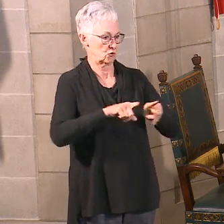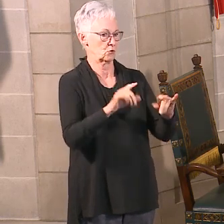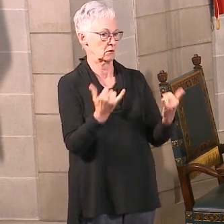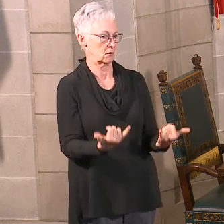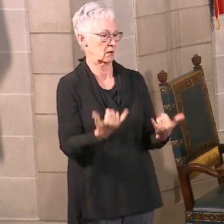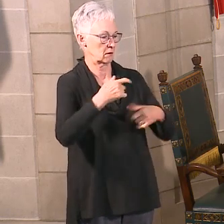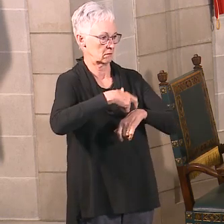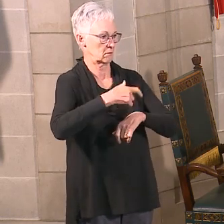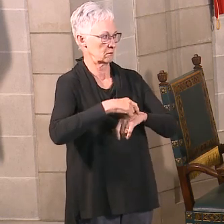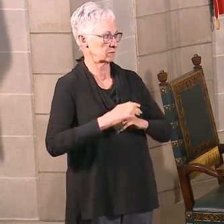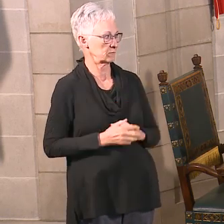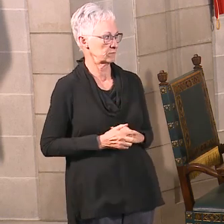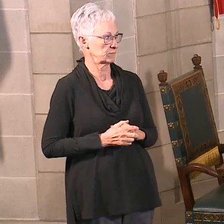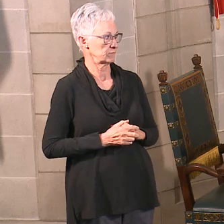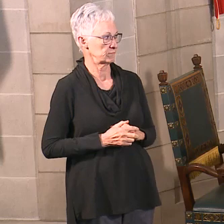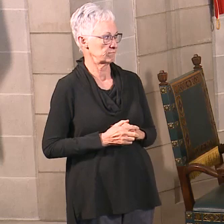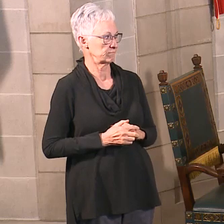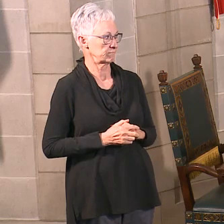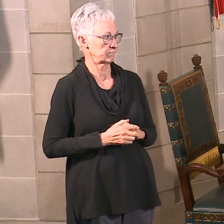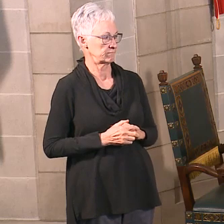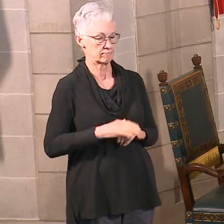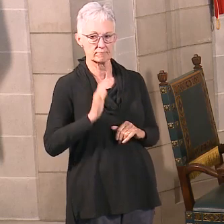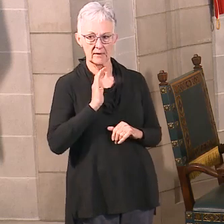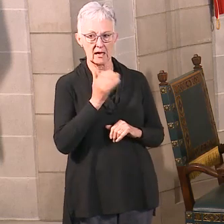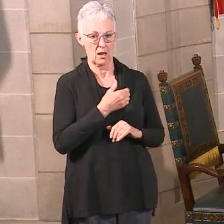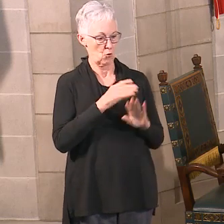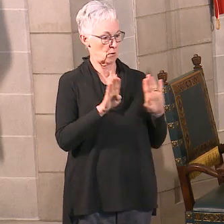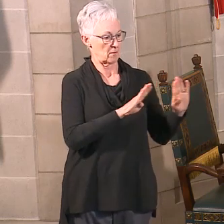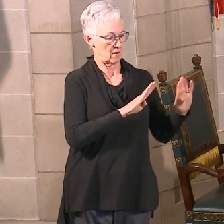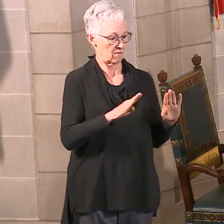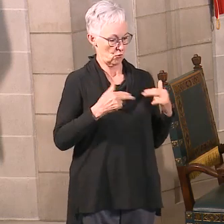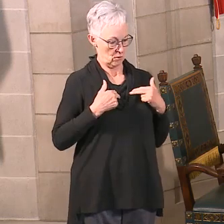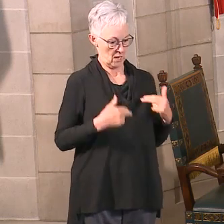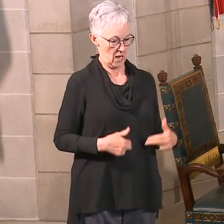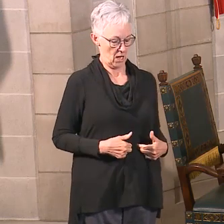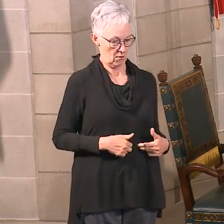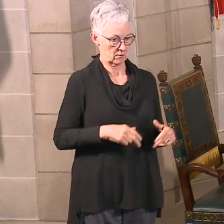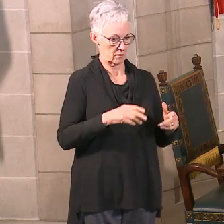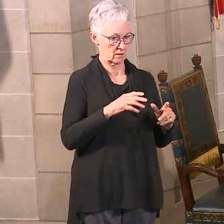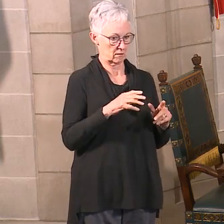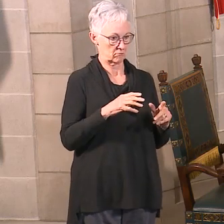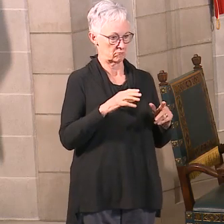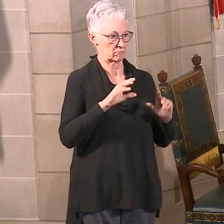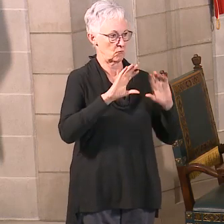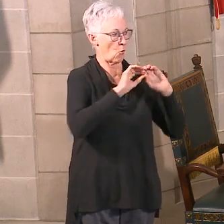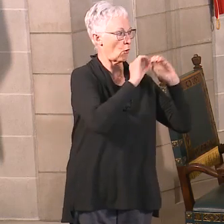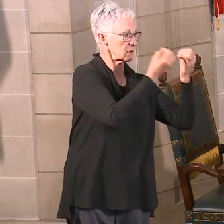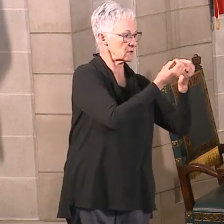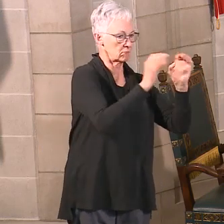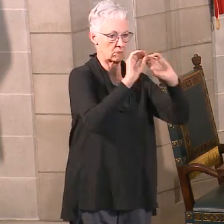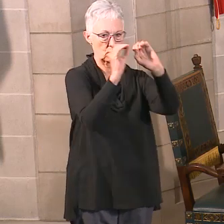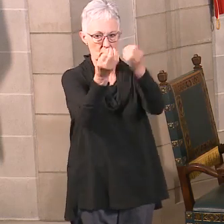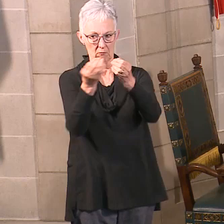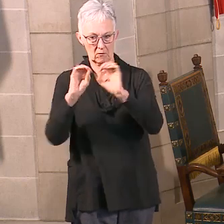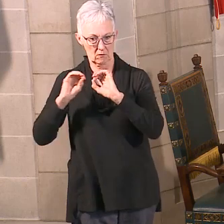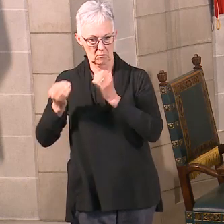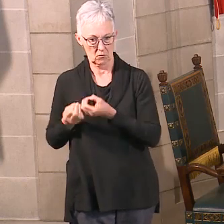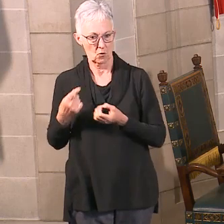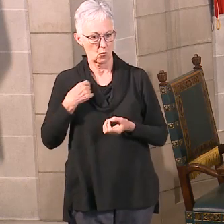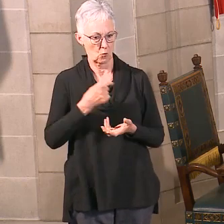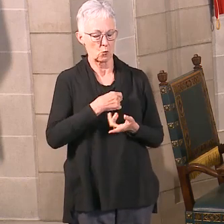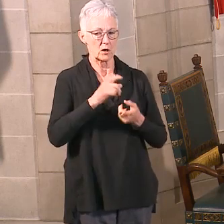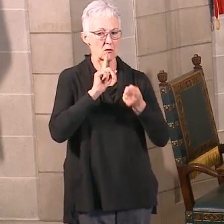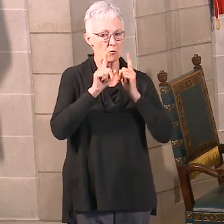Our behavioral health key partners meet together on a call every week. We talk together about